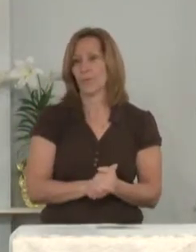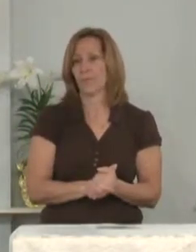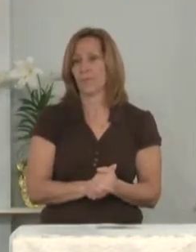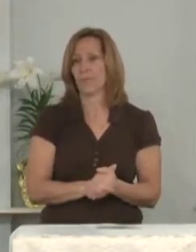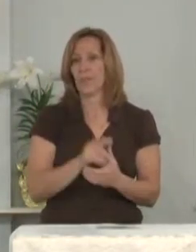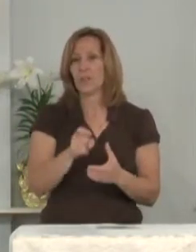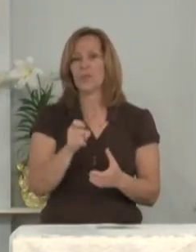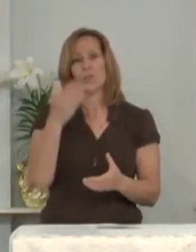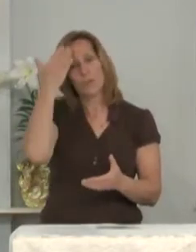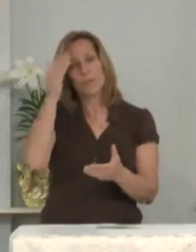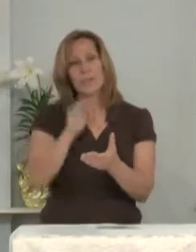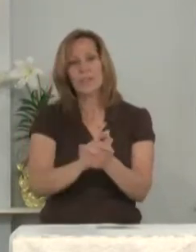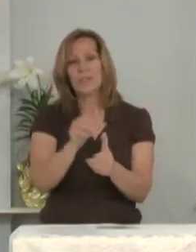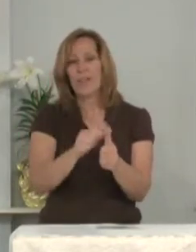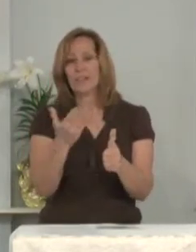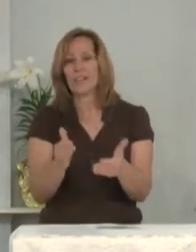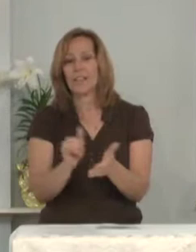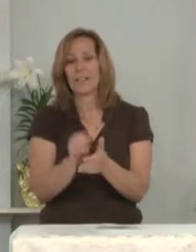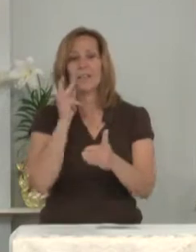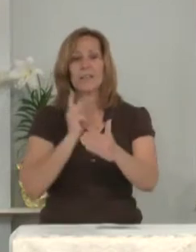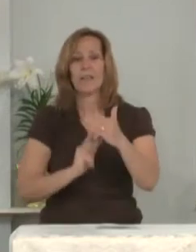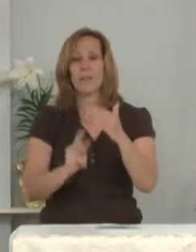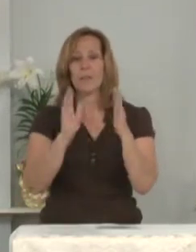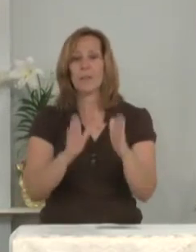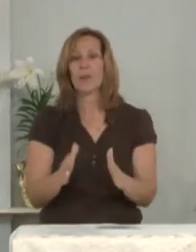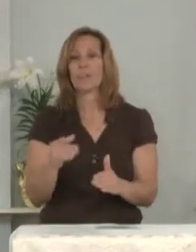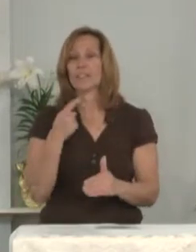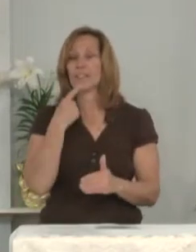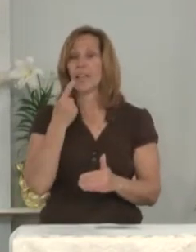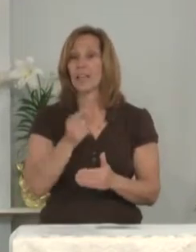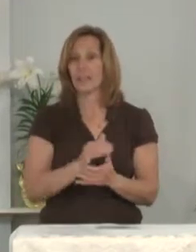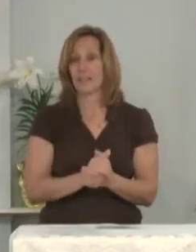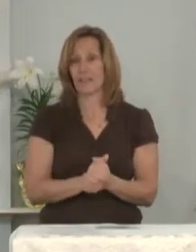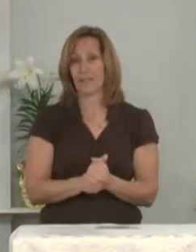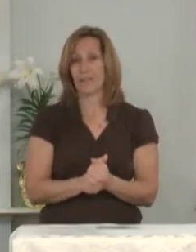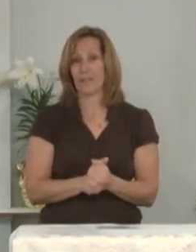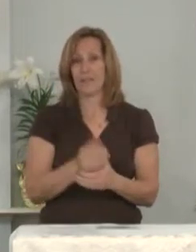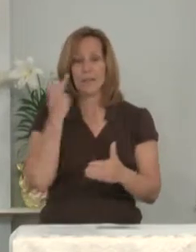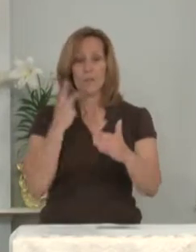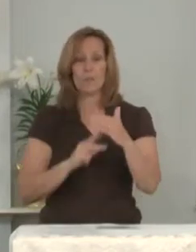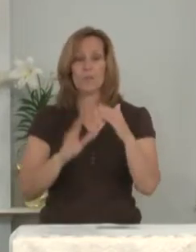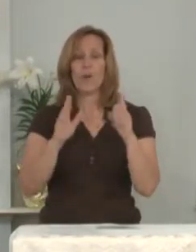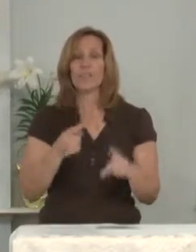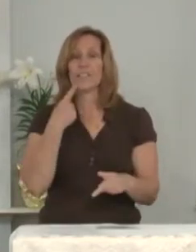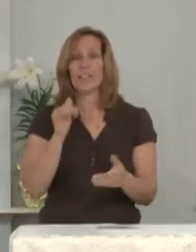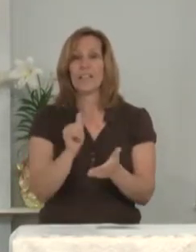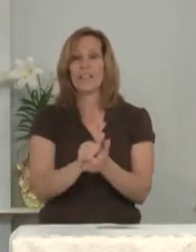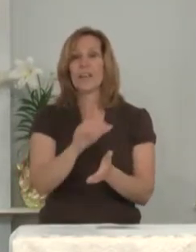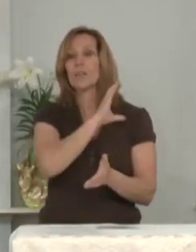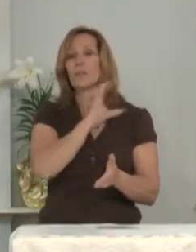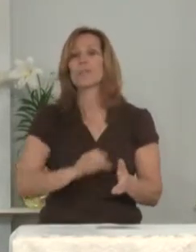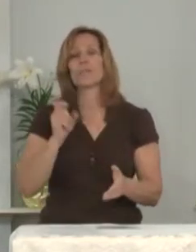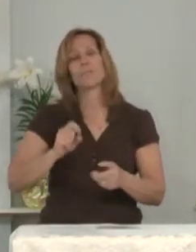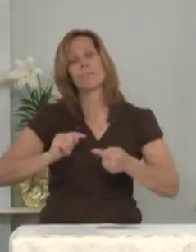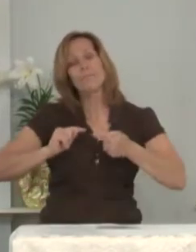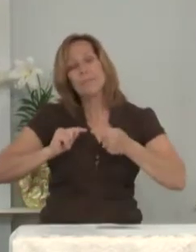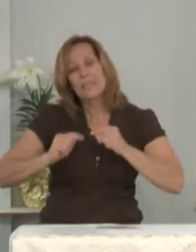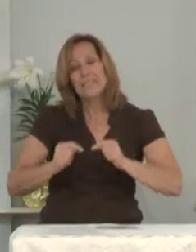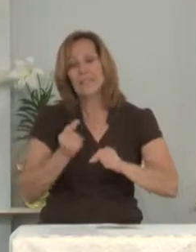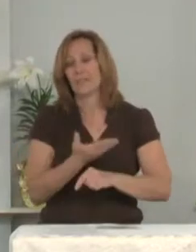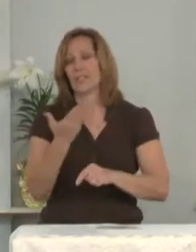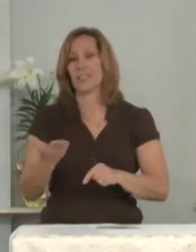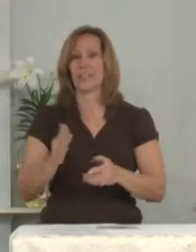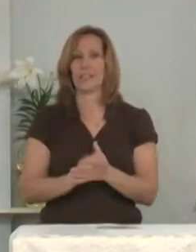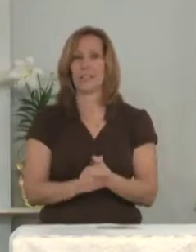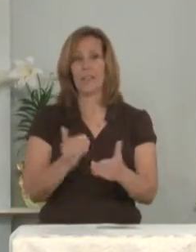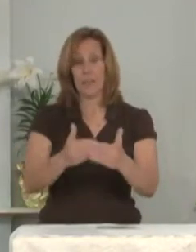You should believe everything the prophets said. The prophets said that the Christ must suffer these things